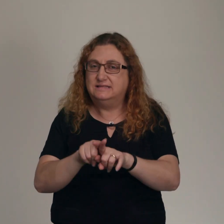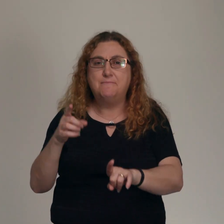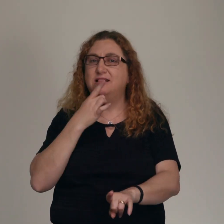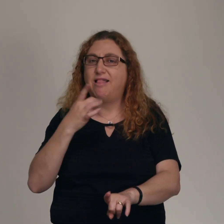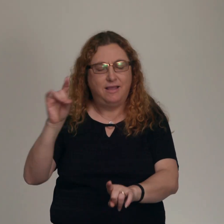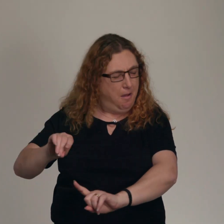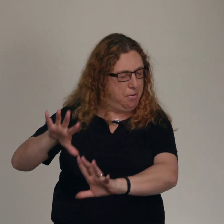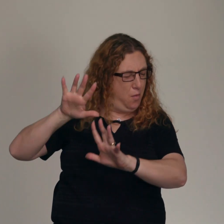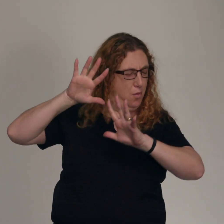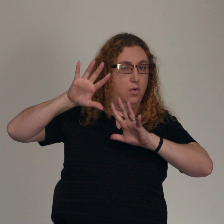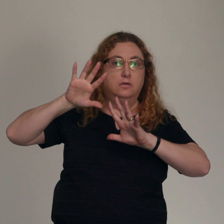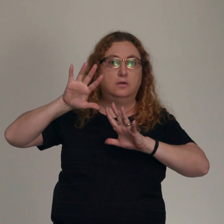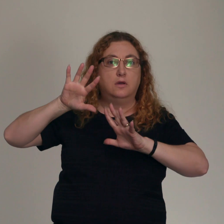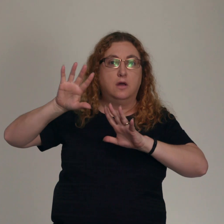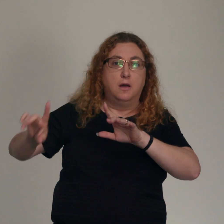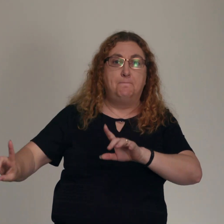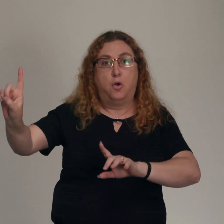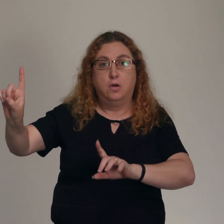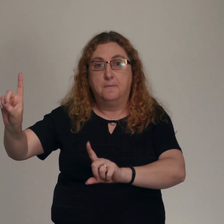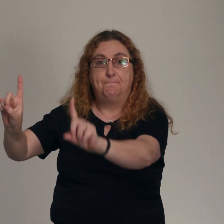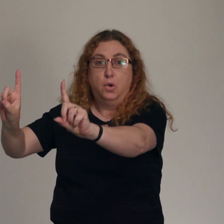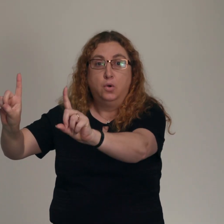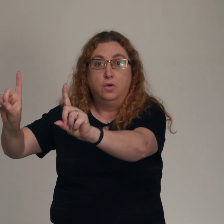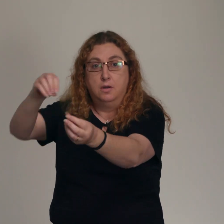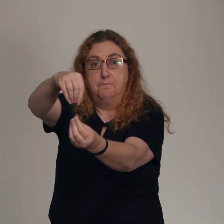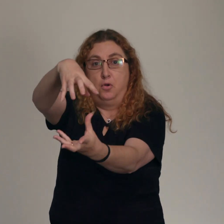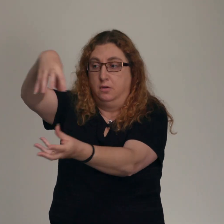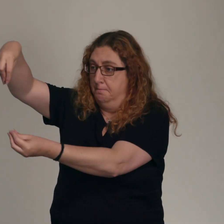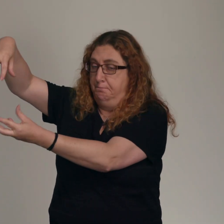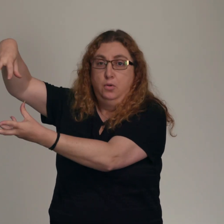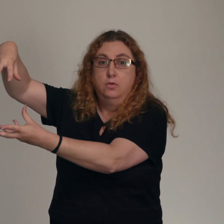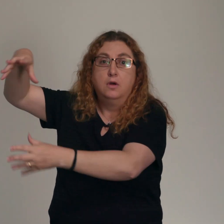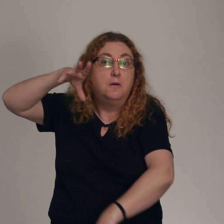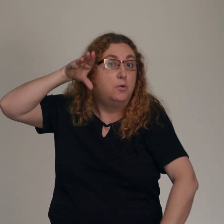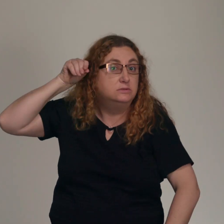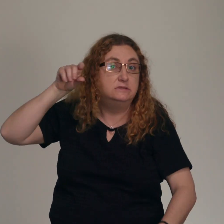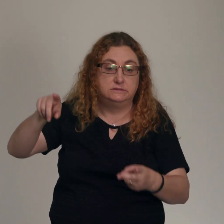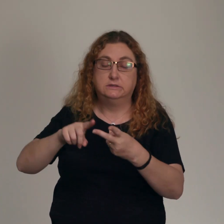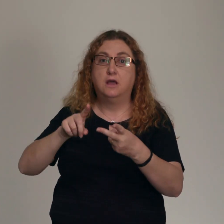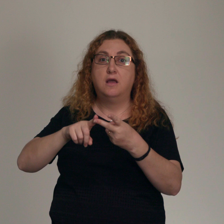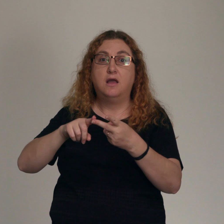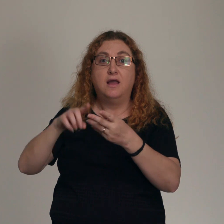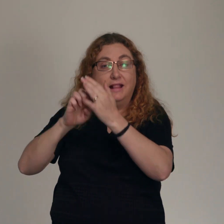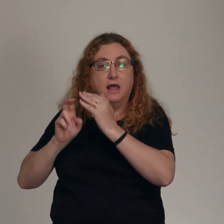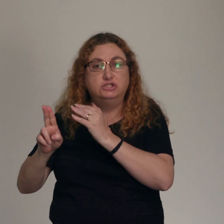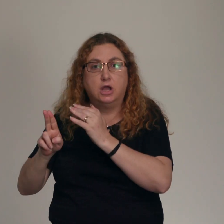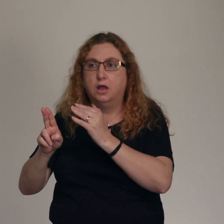Moses and Elijah talking with Jesus. Peter said to Jesus, Lord, it's good